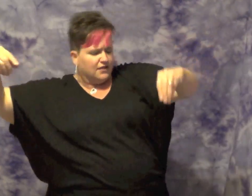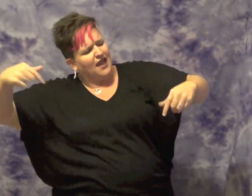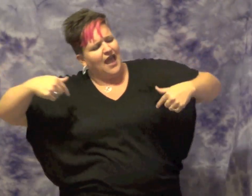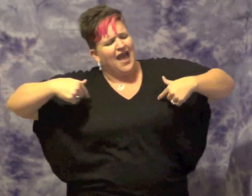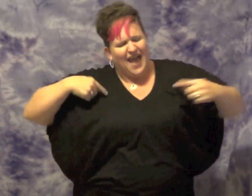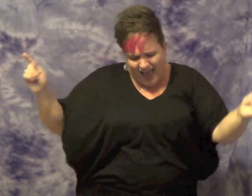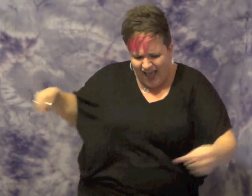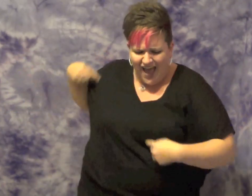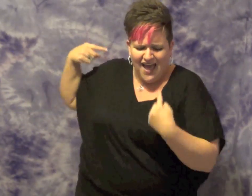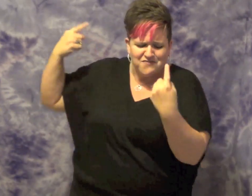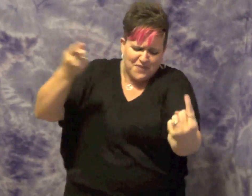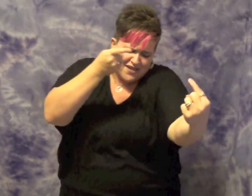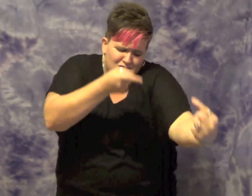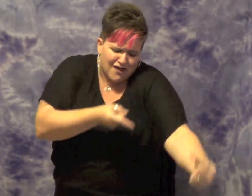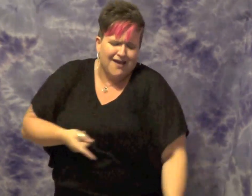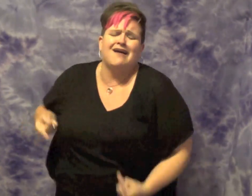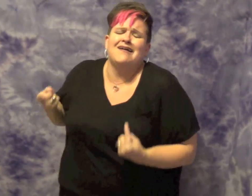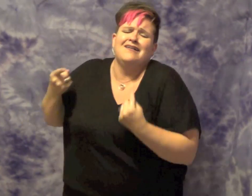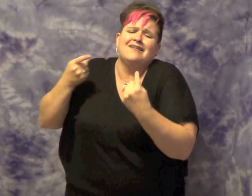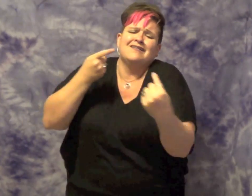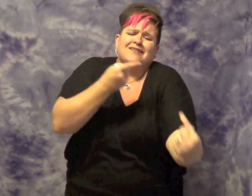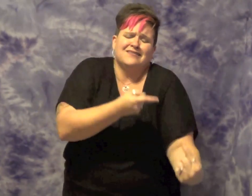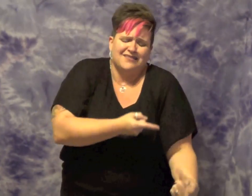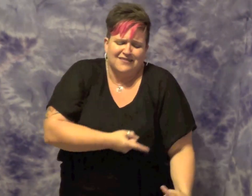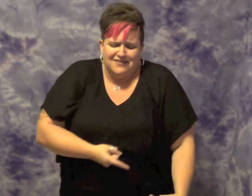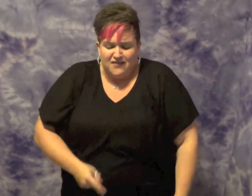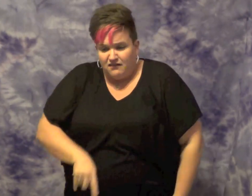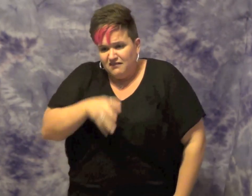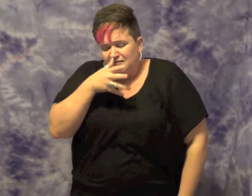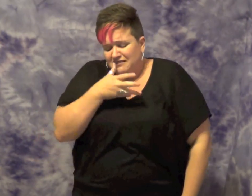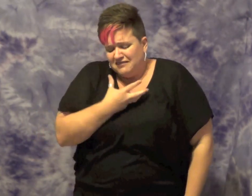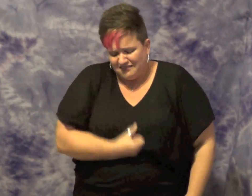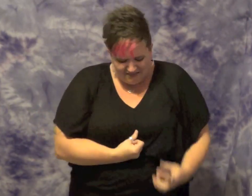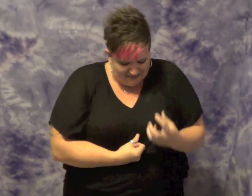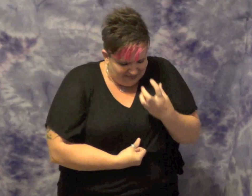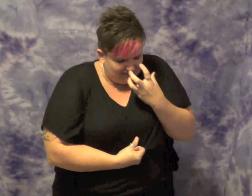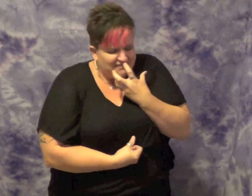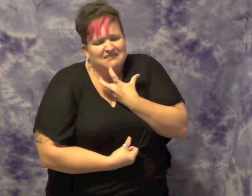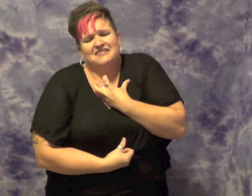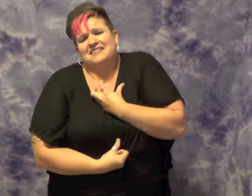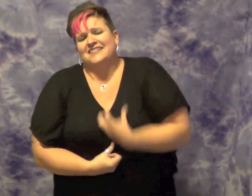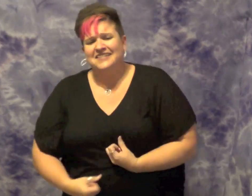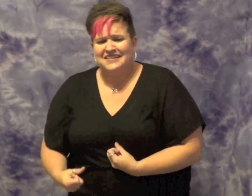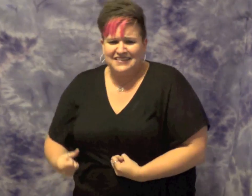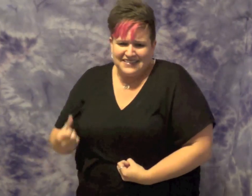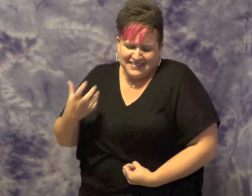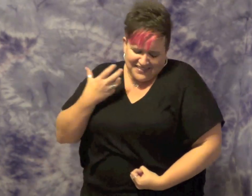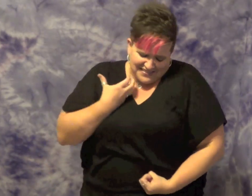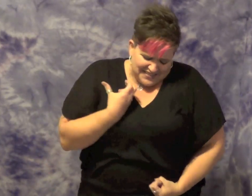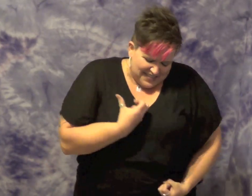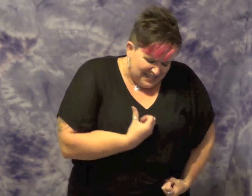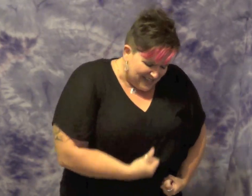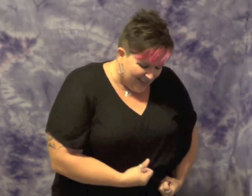out. I'm running today.